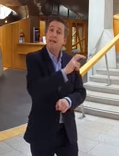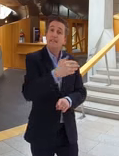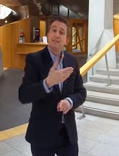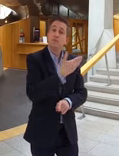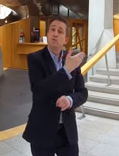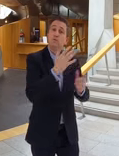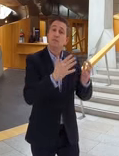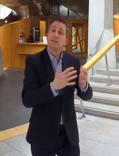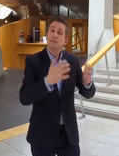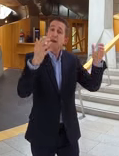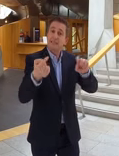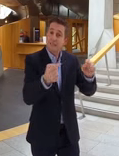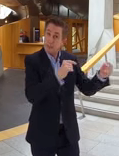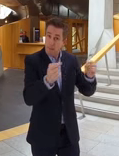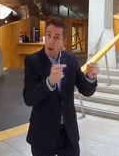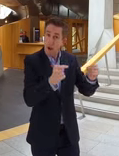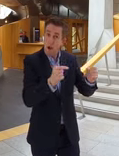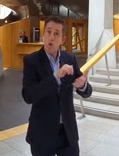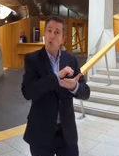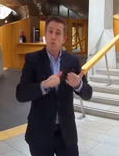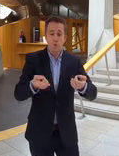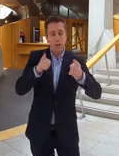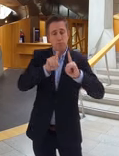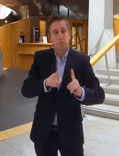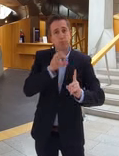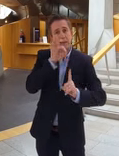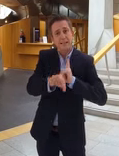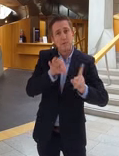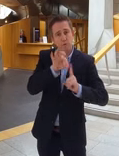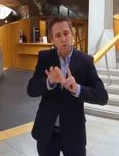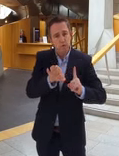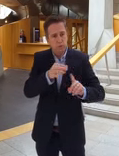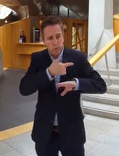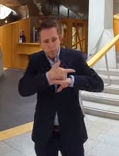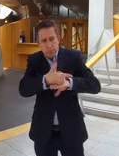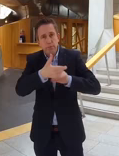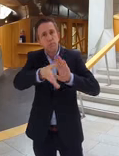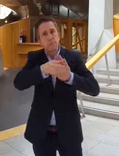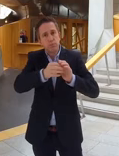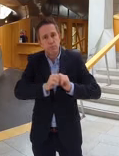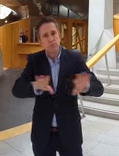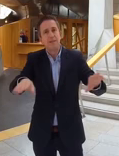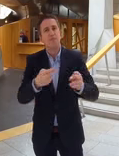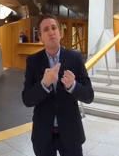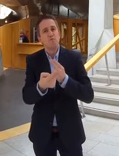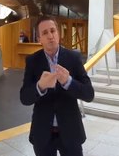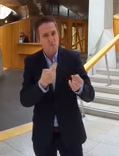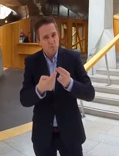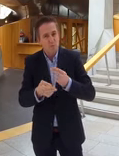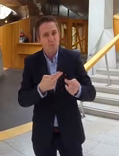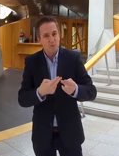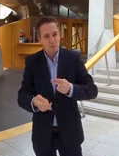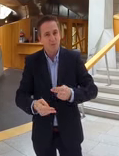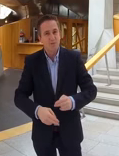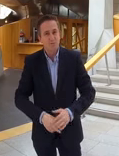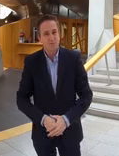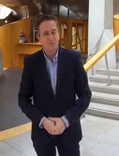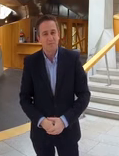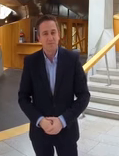and often feature in television news reports as the backdrop of interviews with journalists within the building. Thank